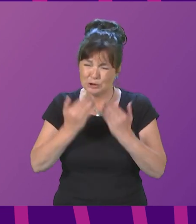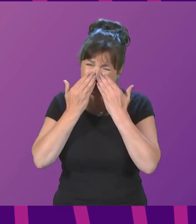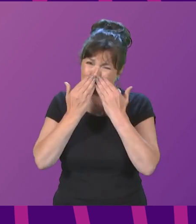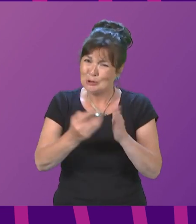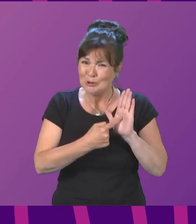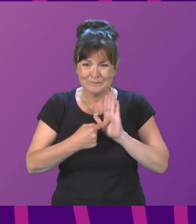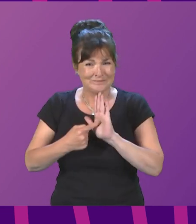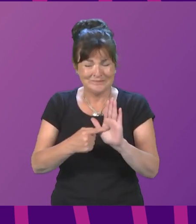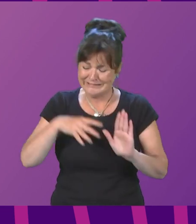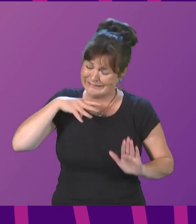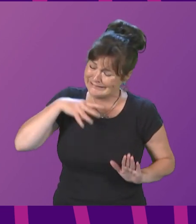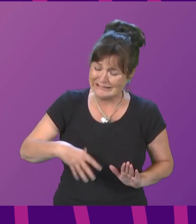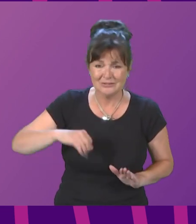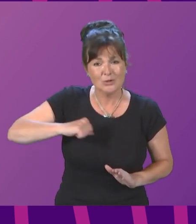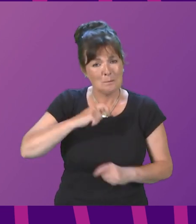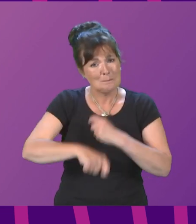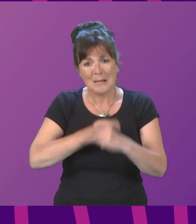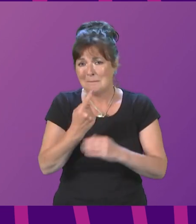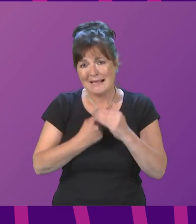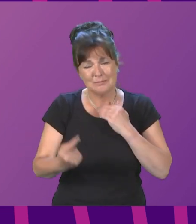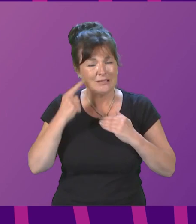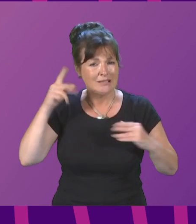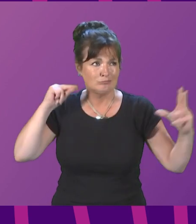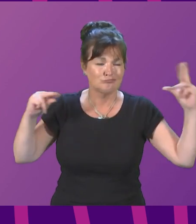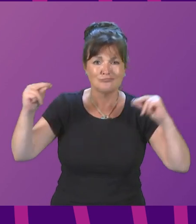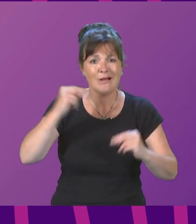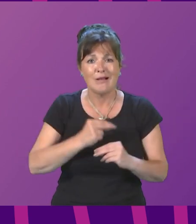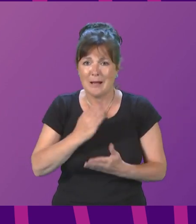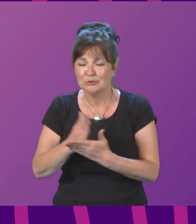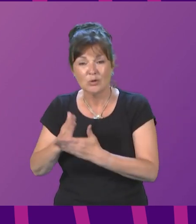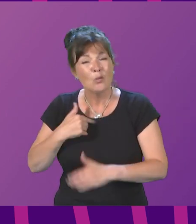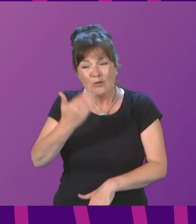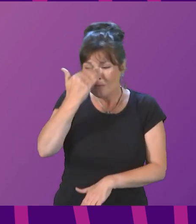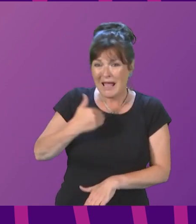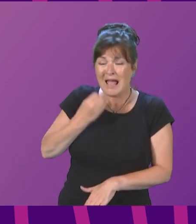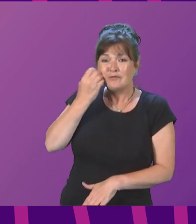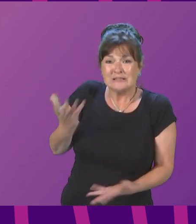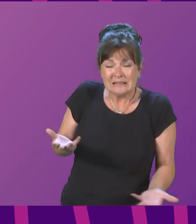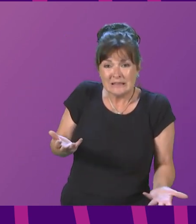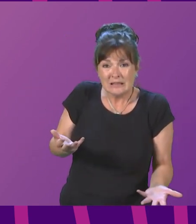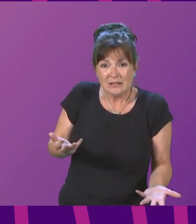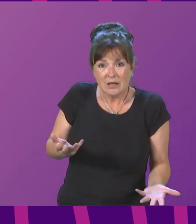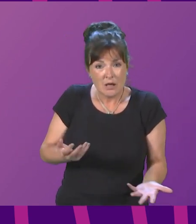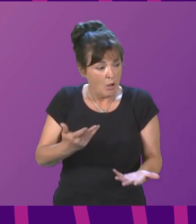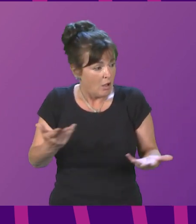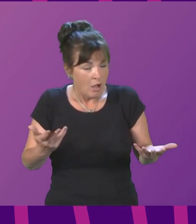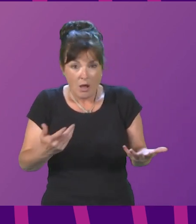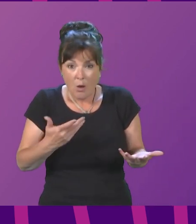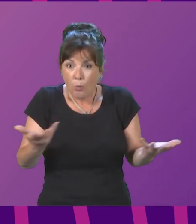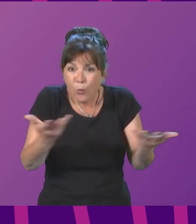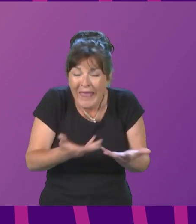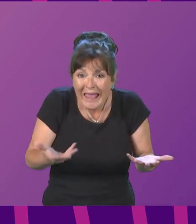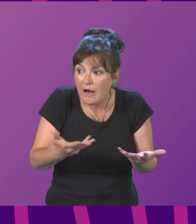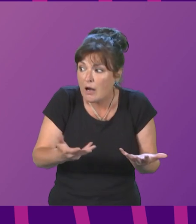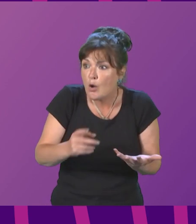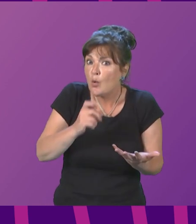need for independence. We are being reminded every day that where and in whose hands power lies